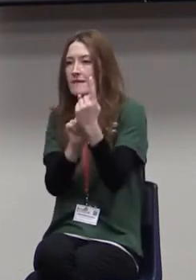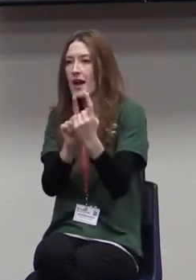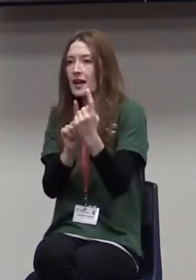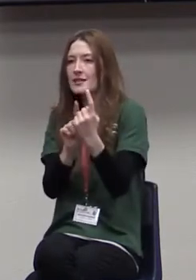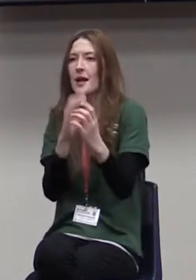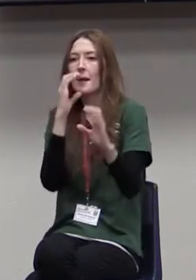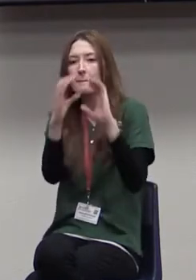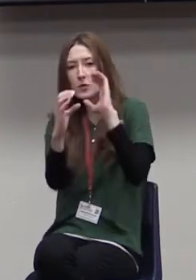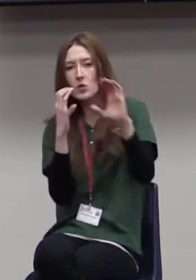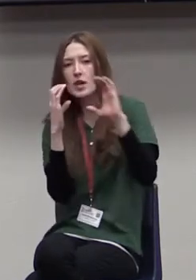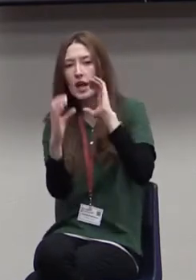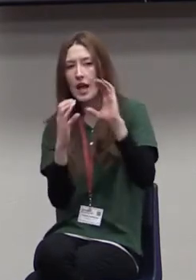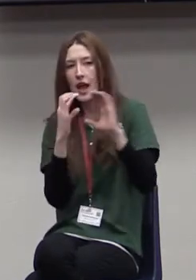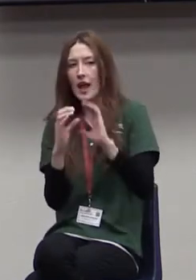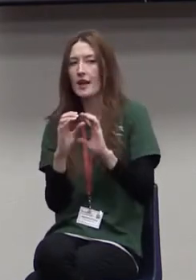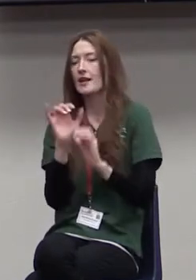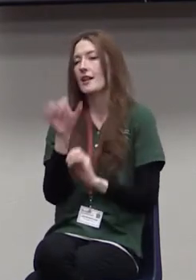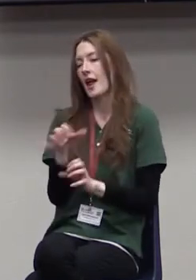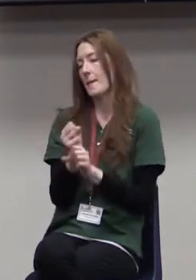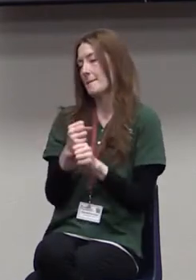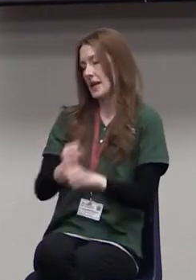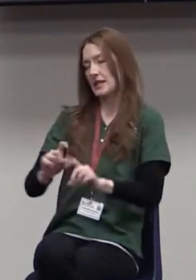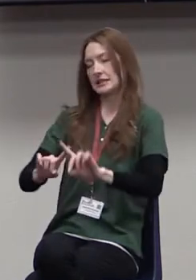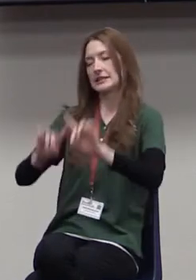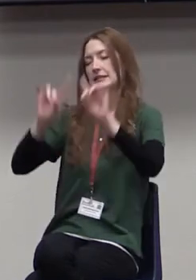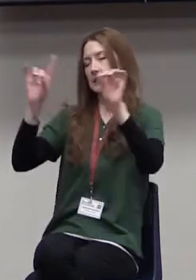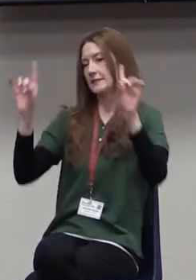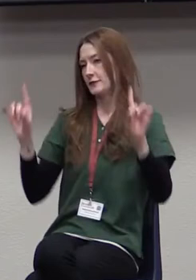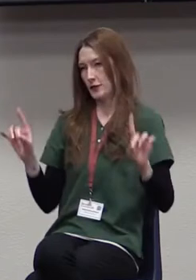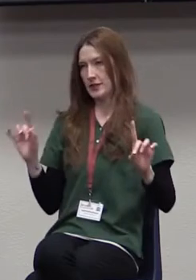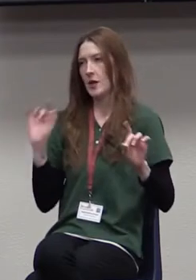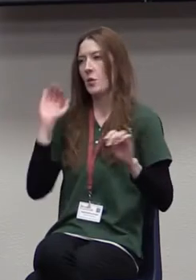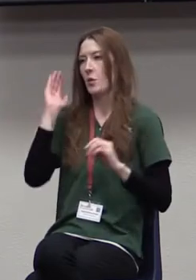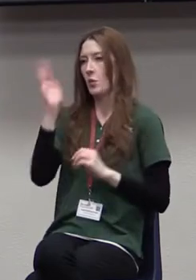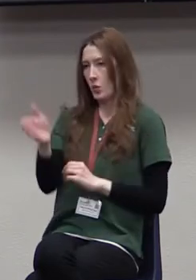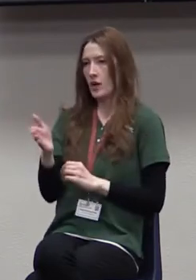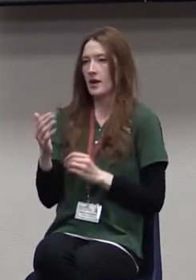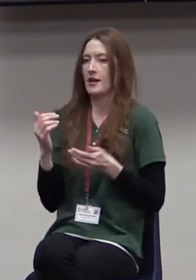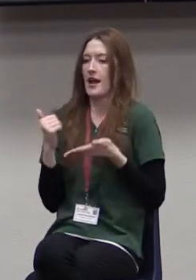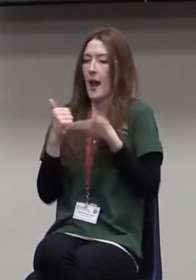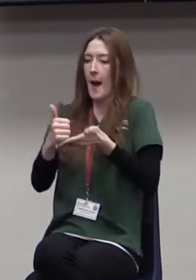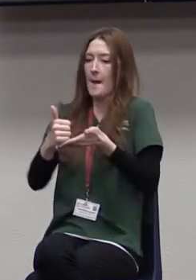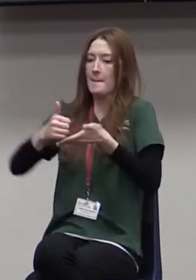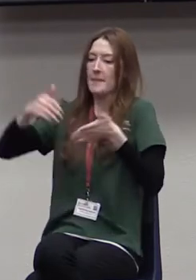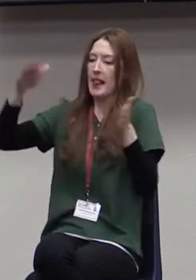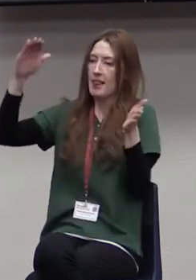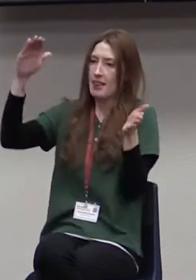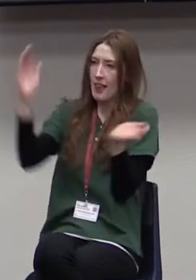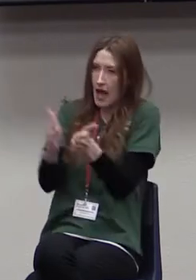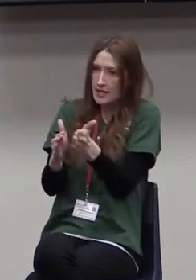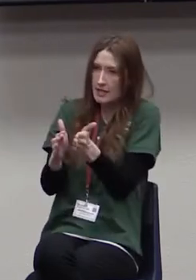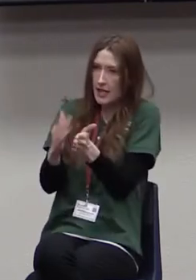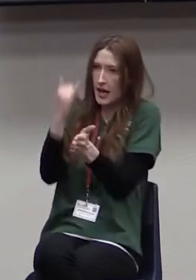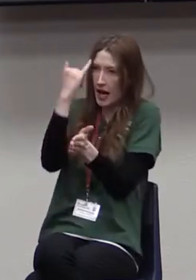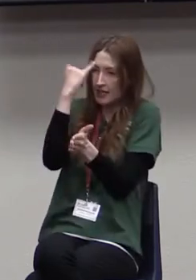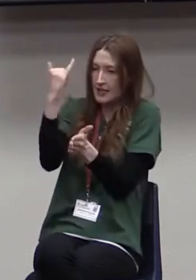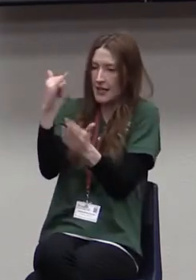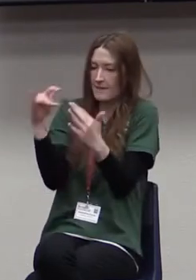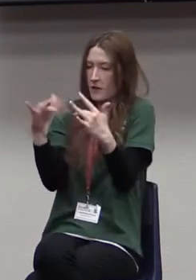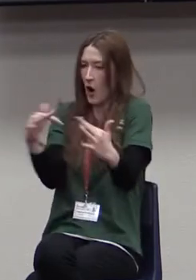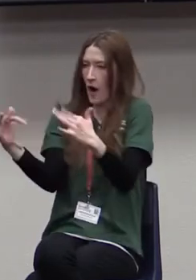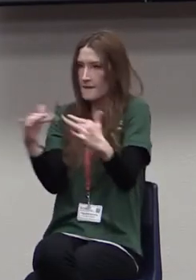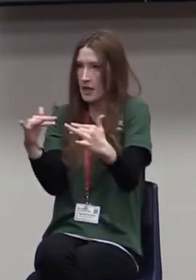world. Communication. And if we will communicate those changes, it will help minimize the idea of the conflict